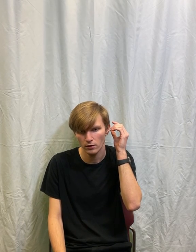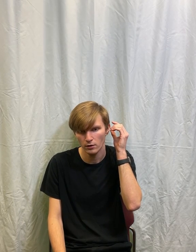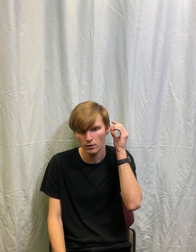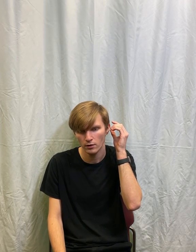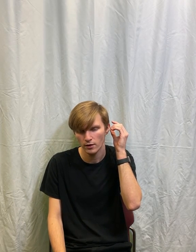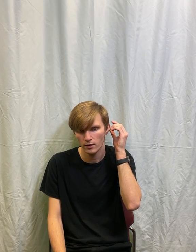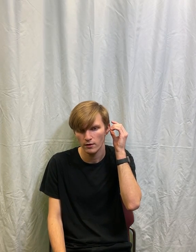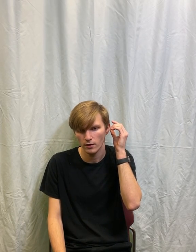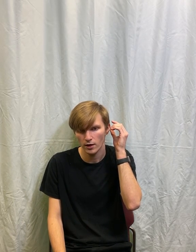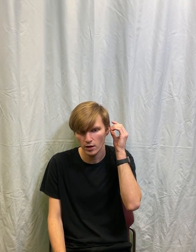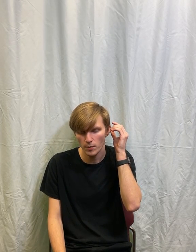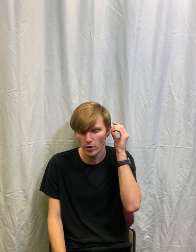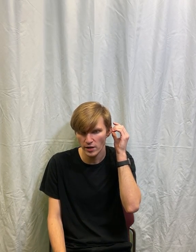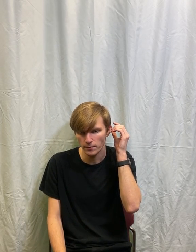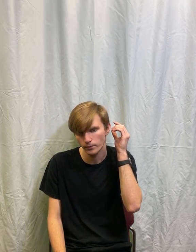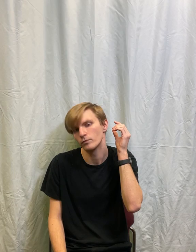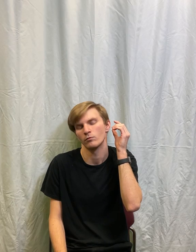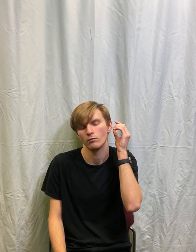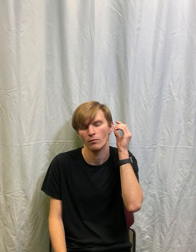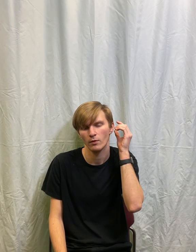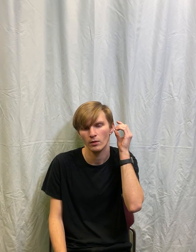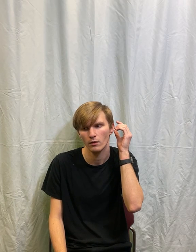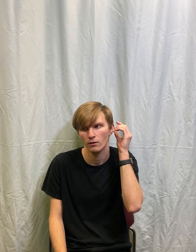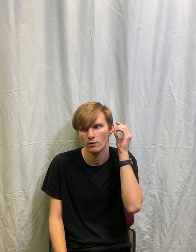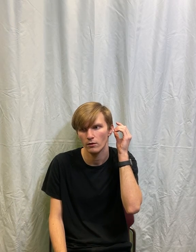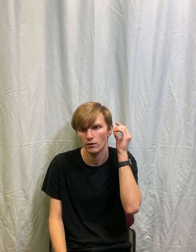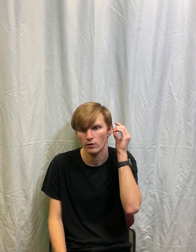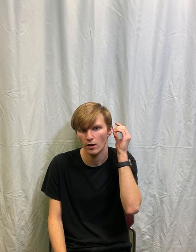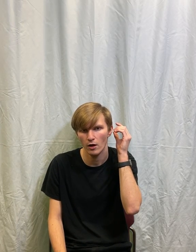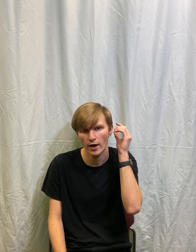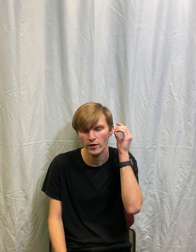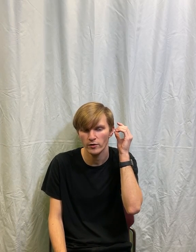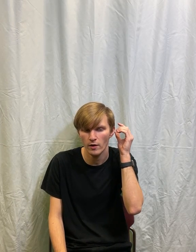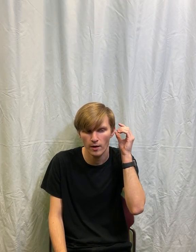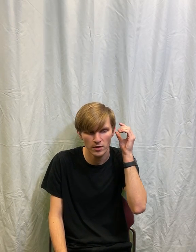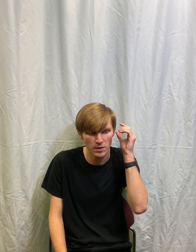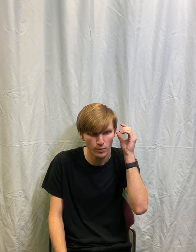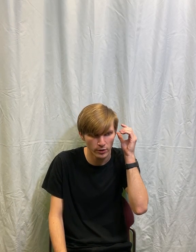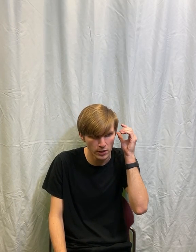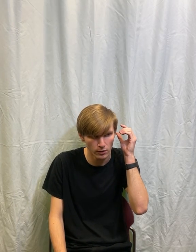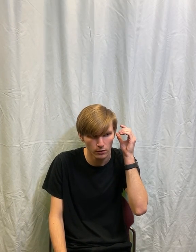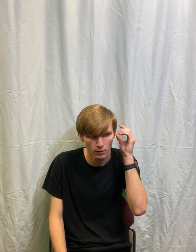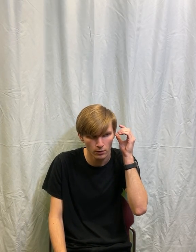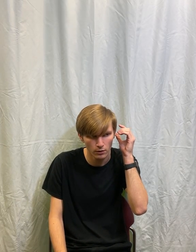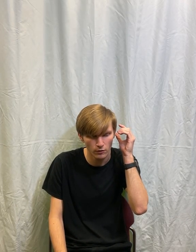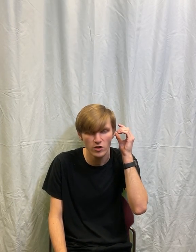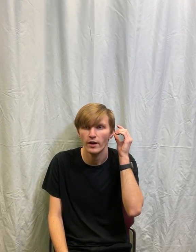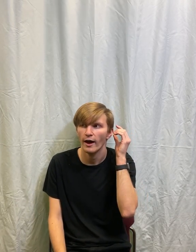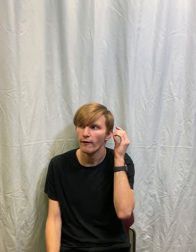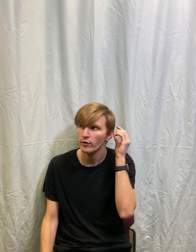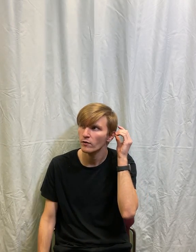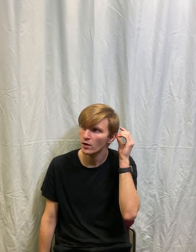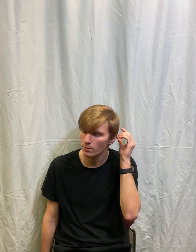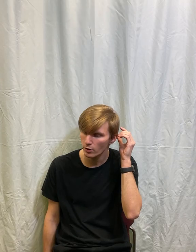party. No, I don't know how many people are here. Do you have to have a number?